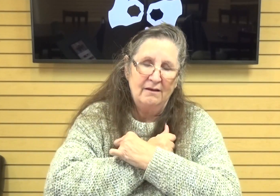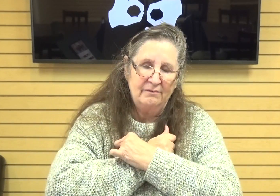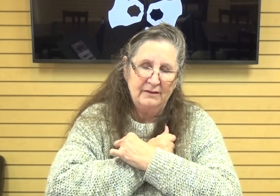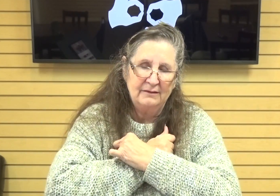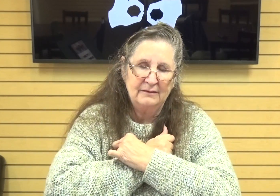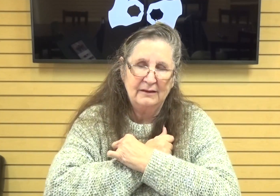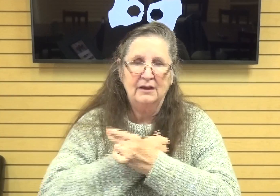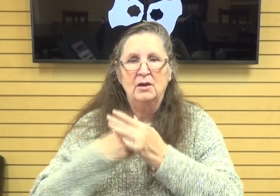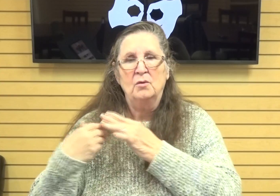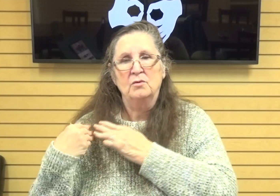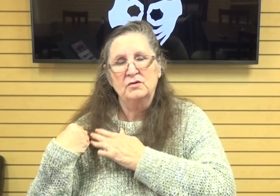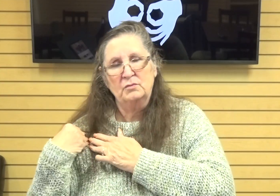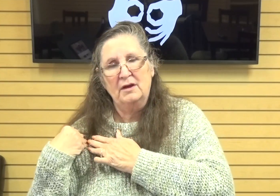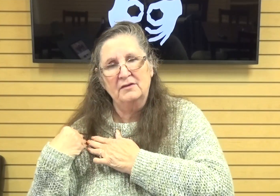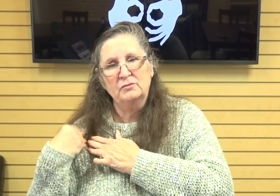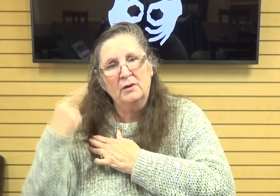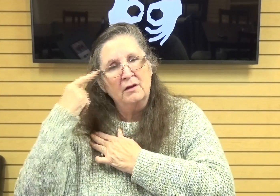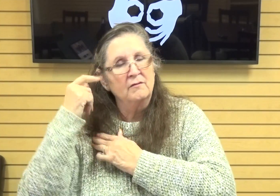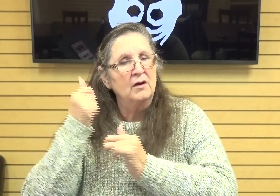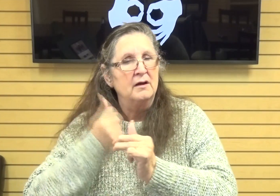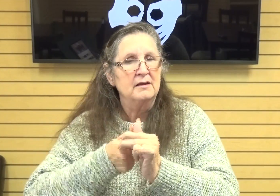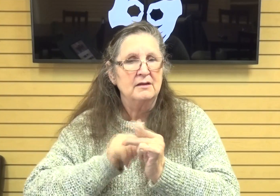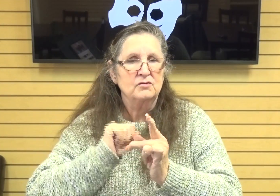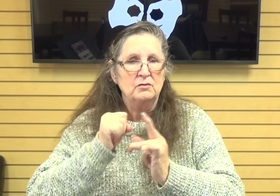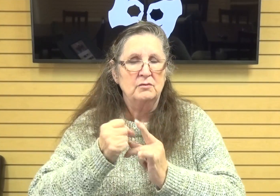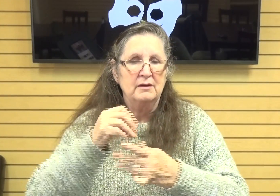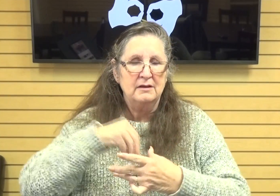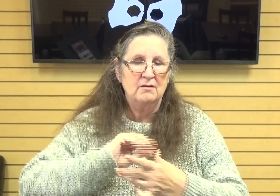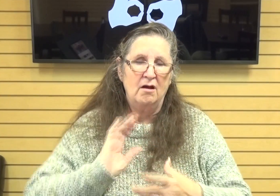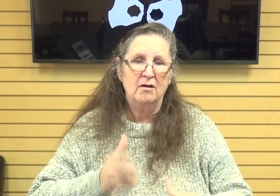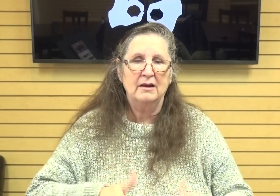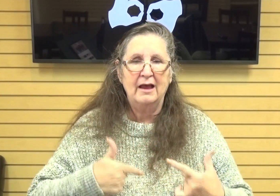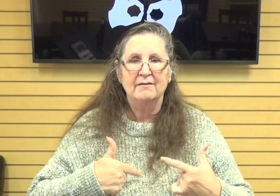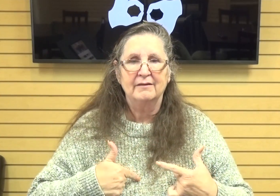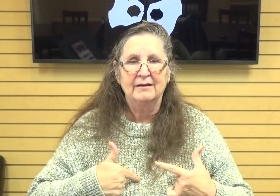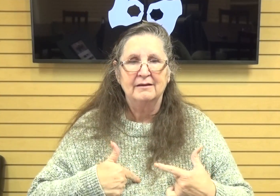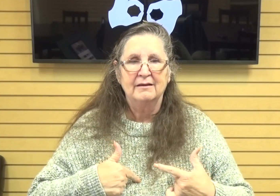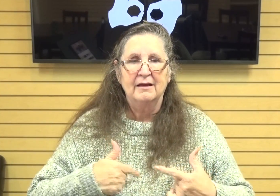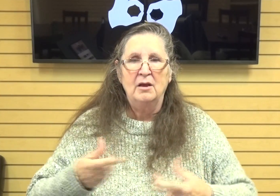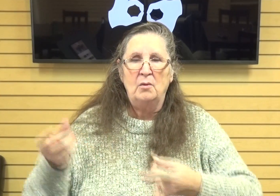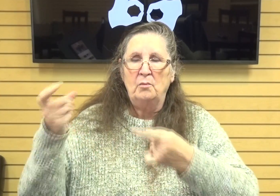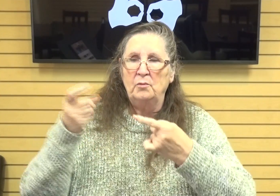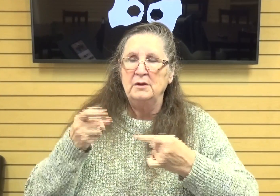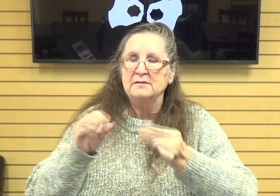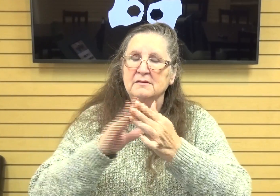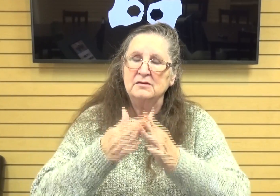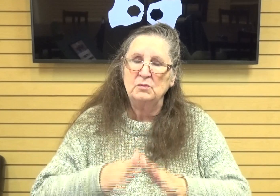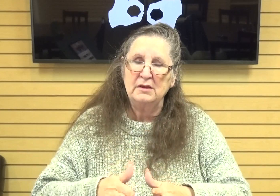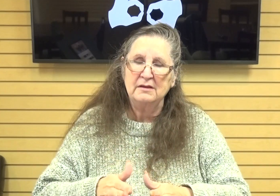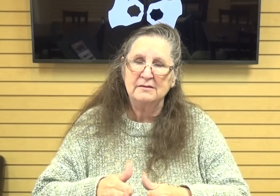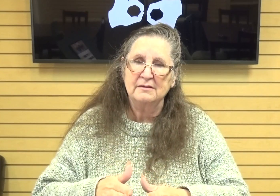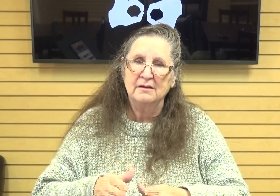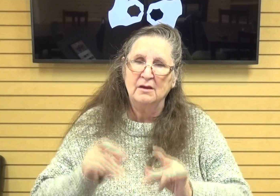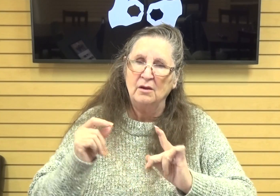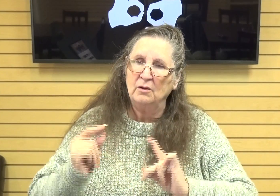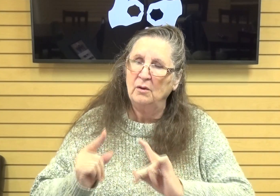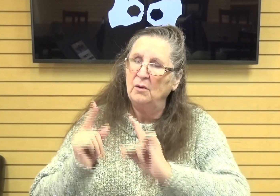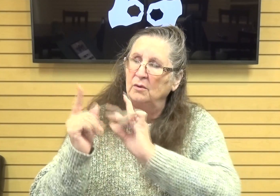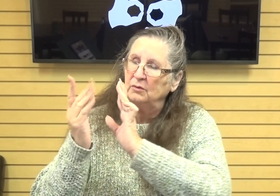responsibility for every circumstance in our life i think it just brings a lot of peace when we go to pray go to prayer